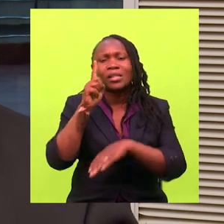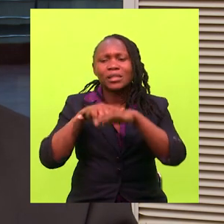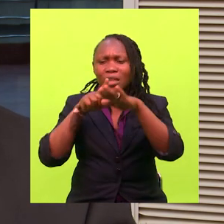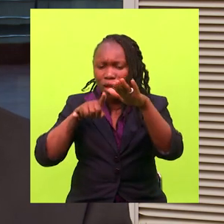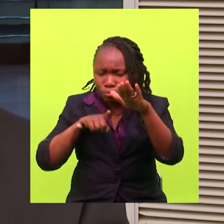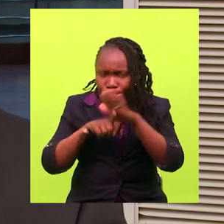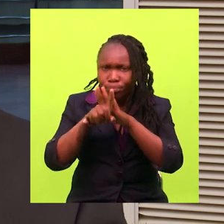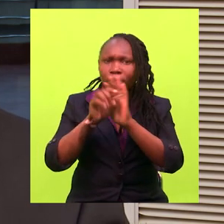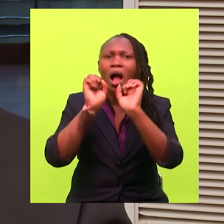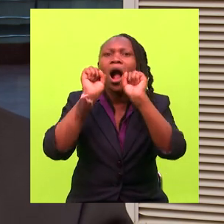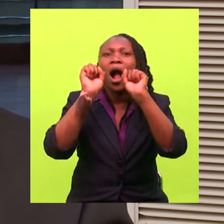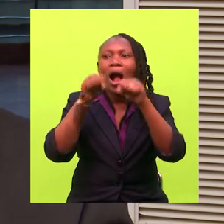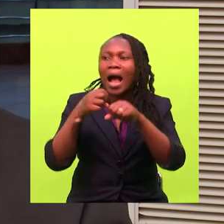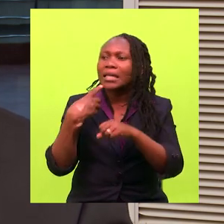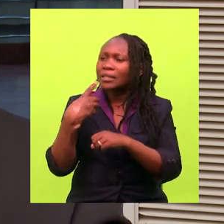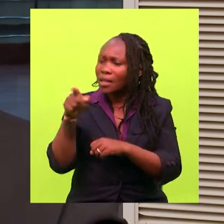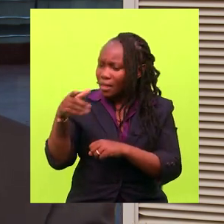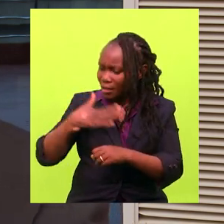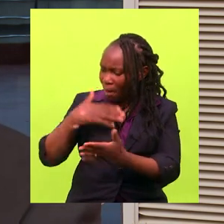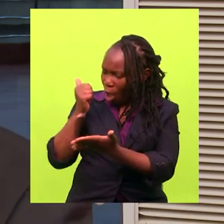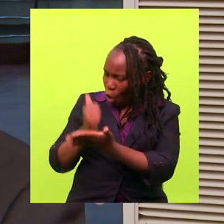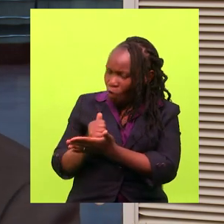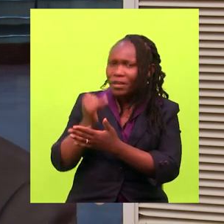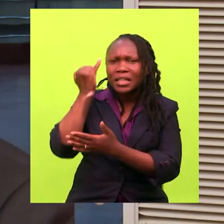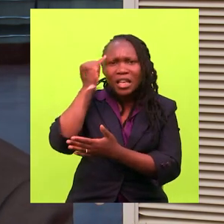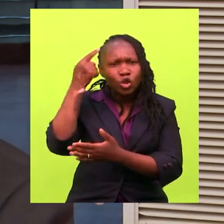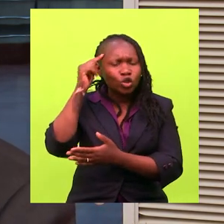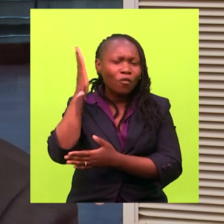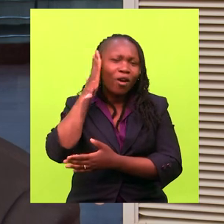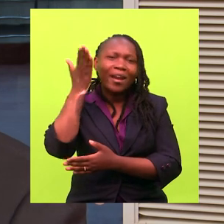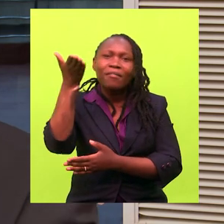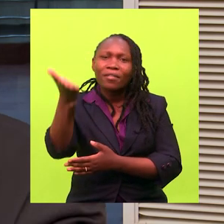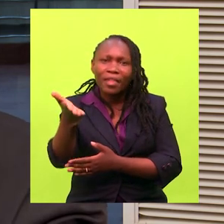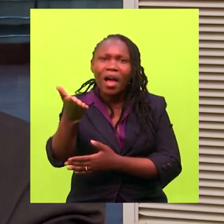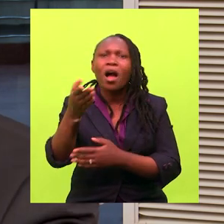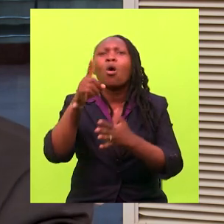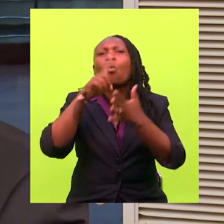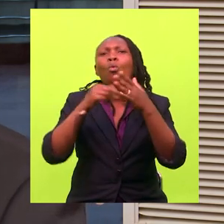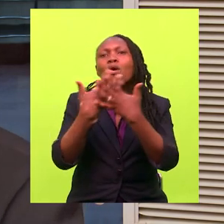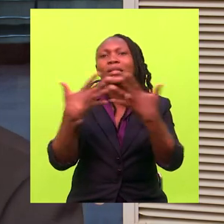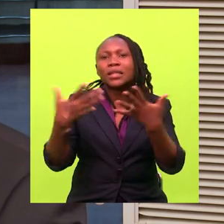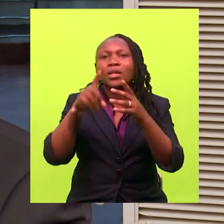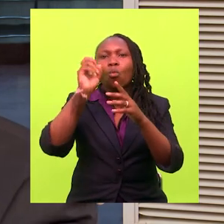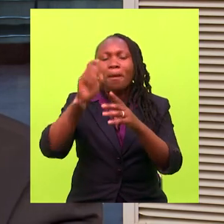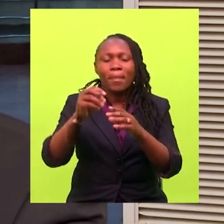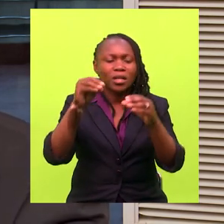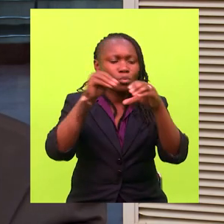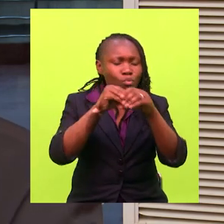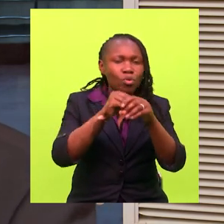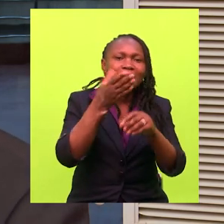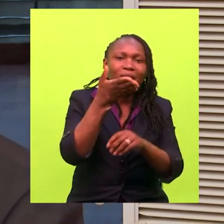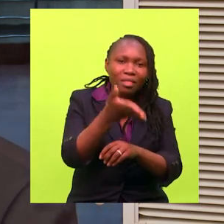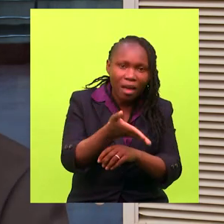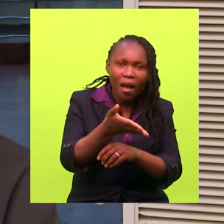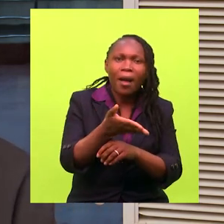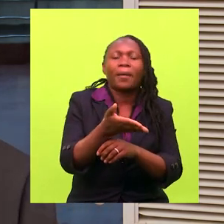when you go there, you are able to go, this is the office where the issue is over level and what are the things you need to be equipped